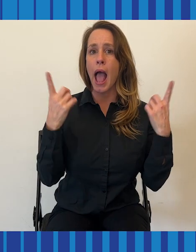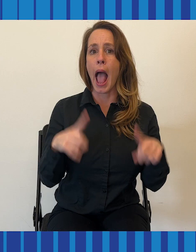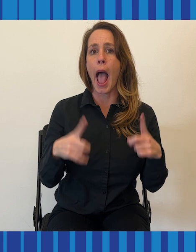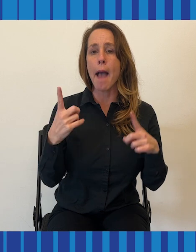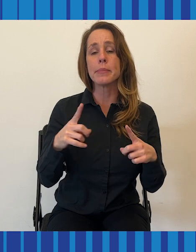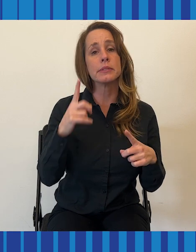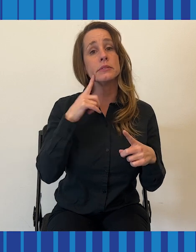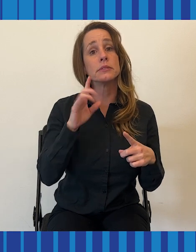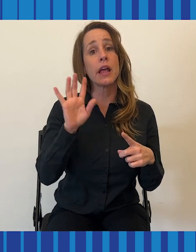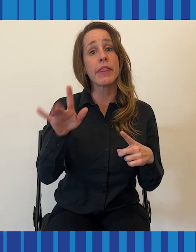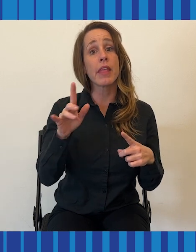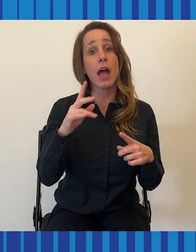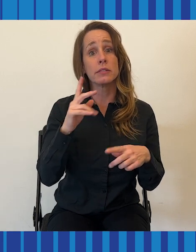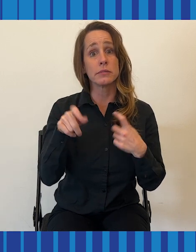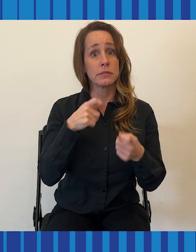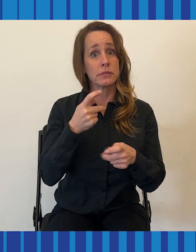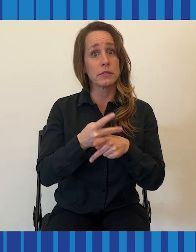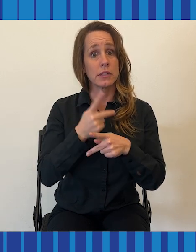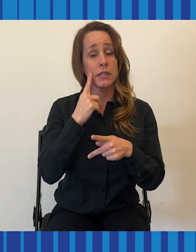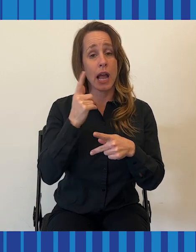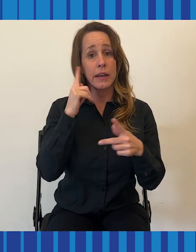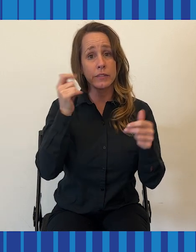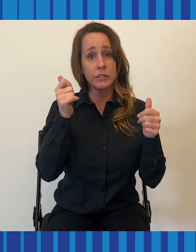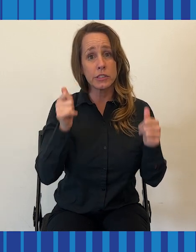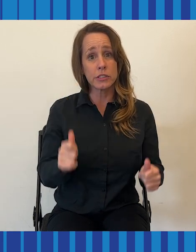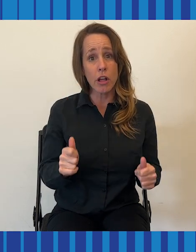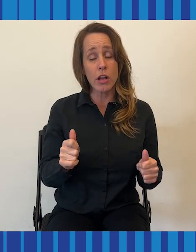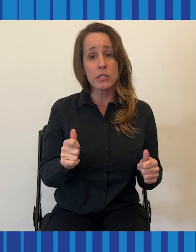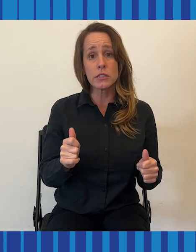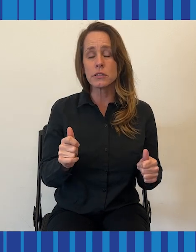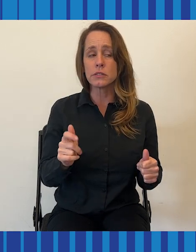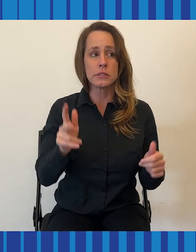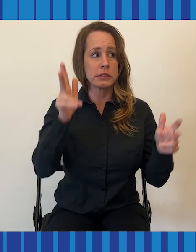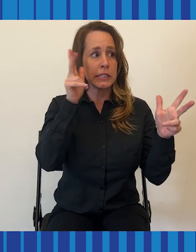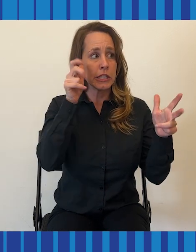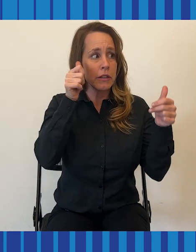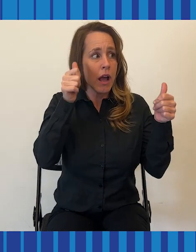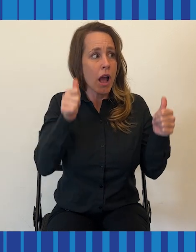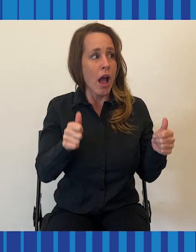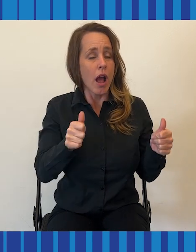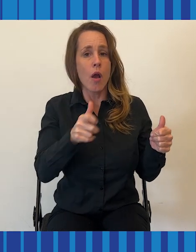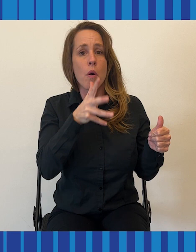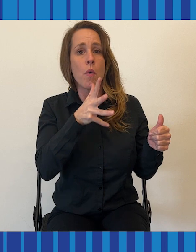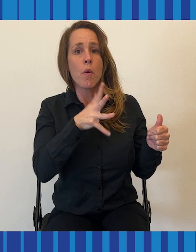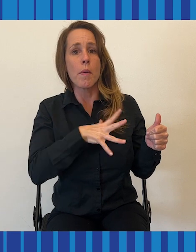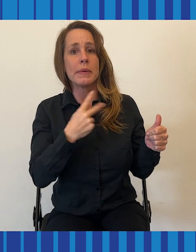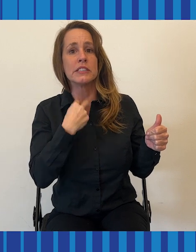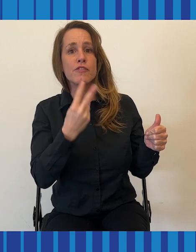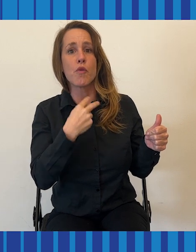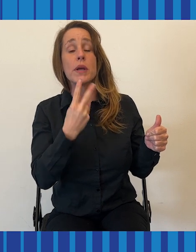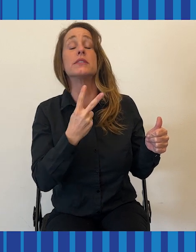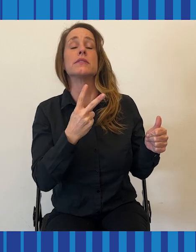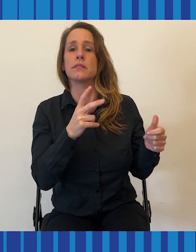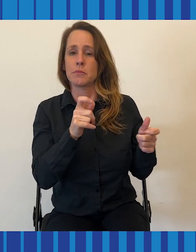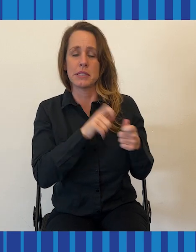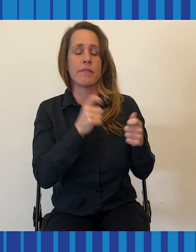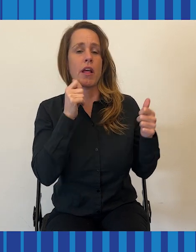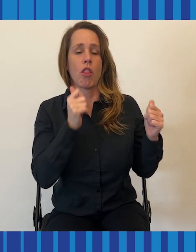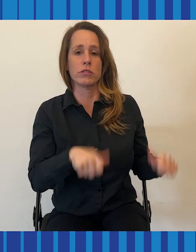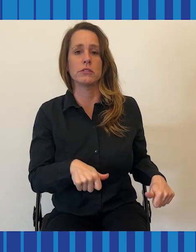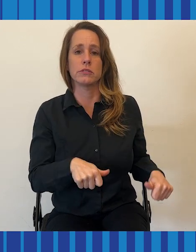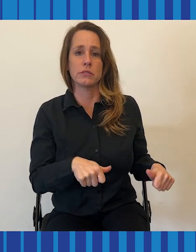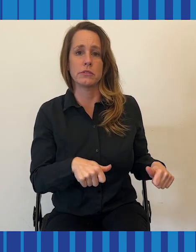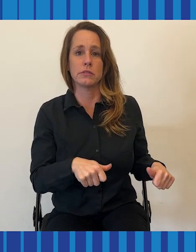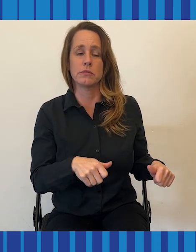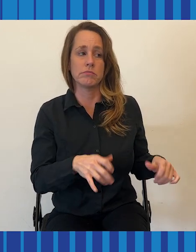It turned out to be, with the kind of hearing loss that I have, women's voices is where my hearing loss is